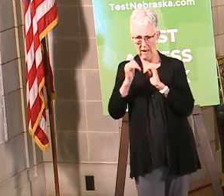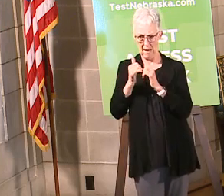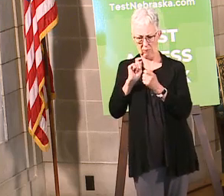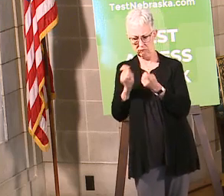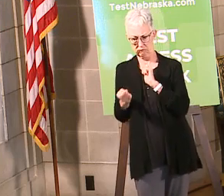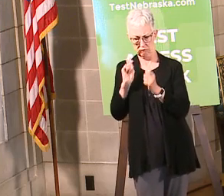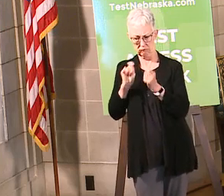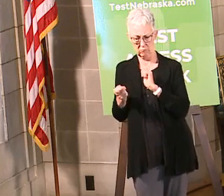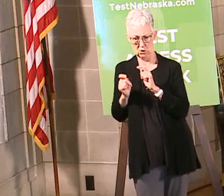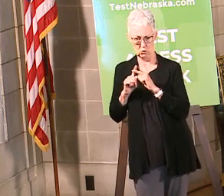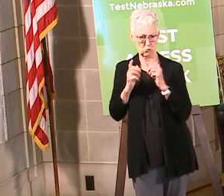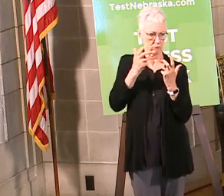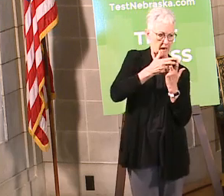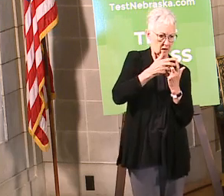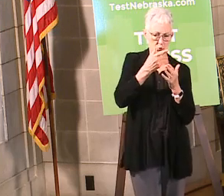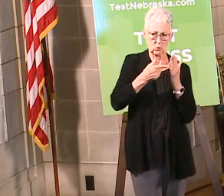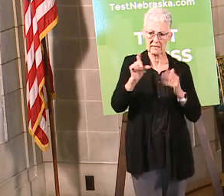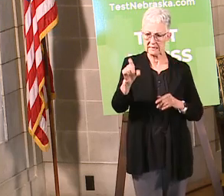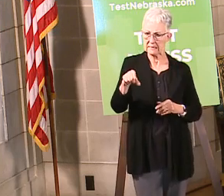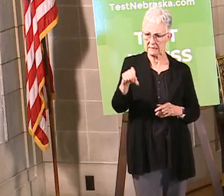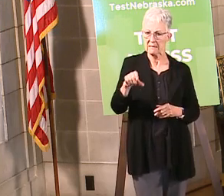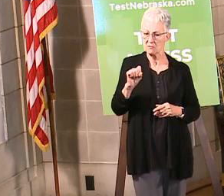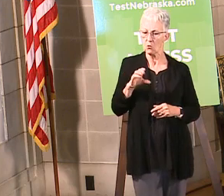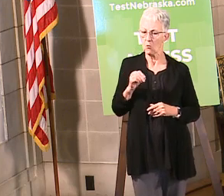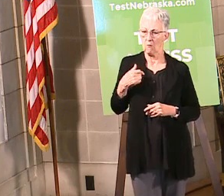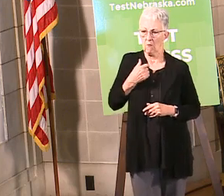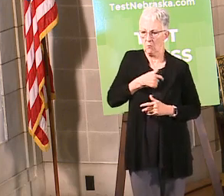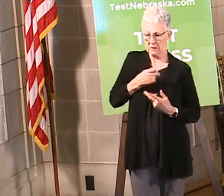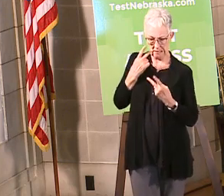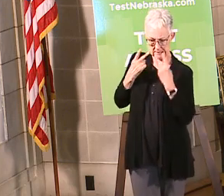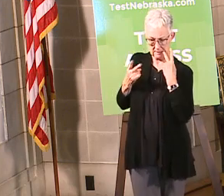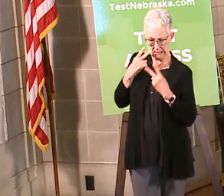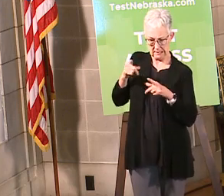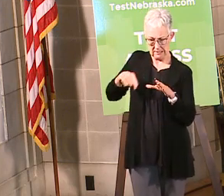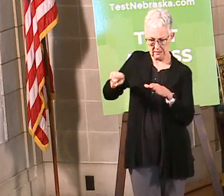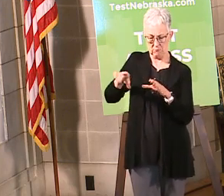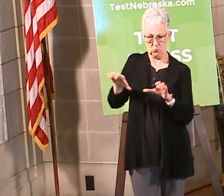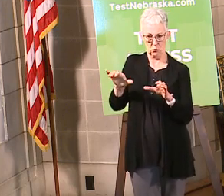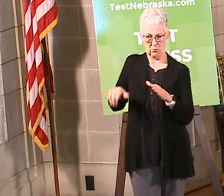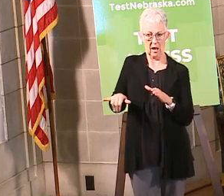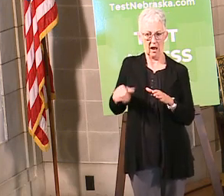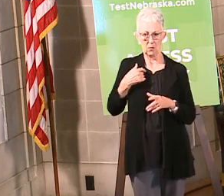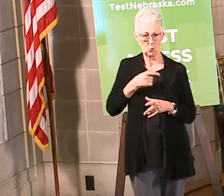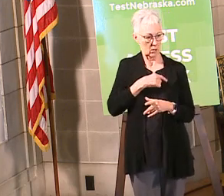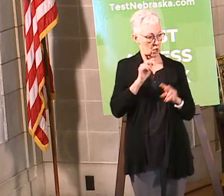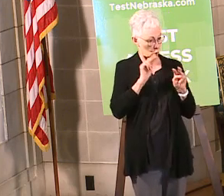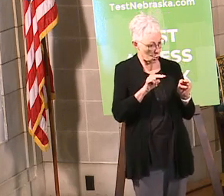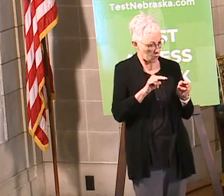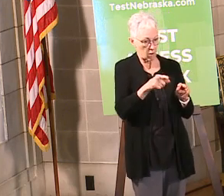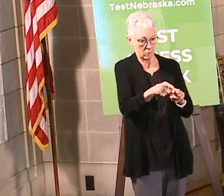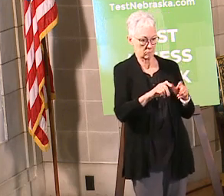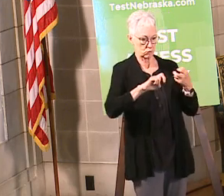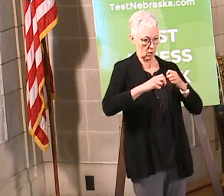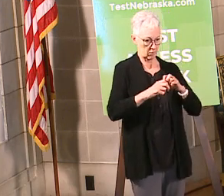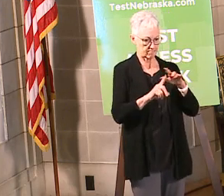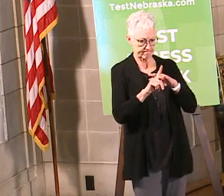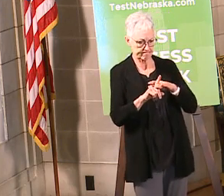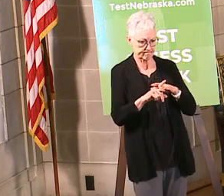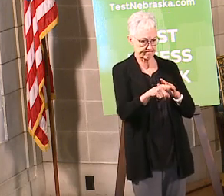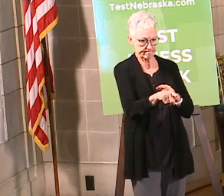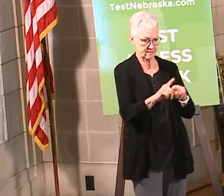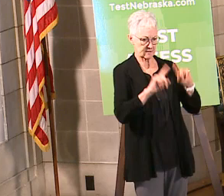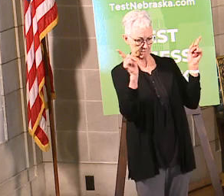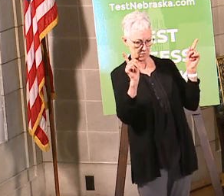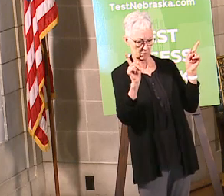and in helping moving them efficiently around the state it's a problem to be solved and and they just have jumped right in um